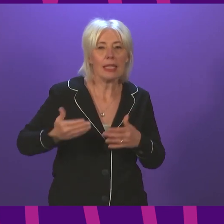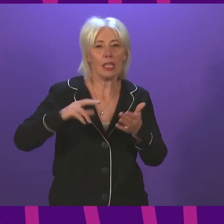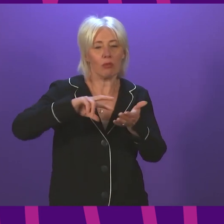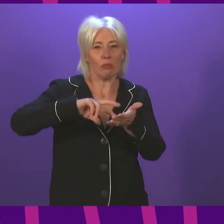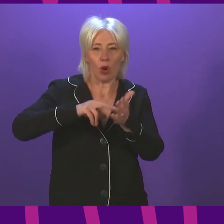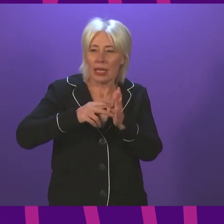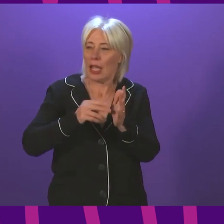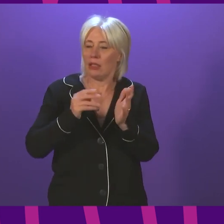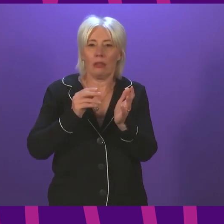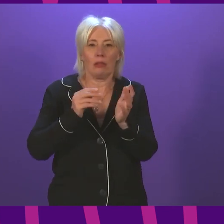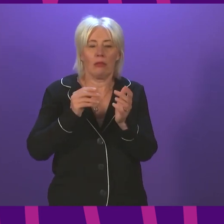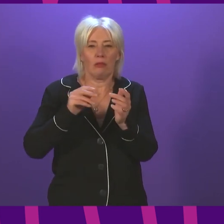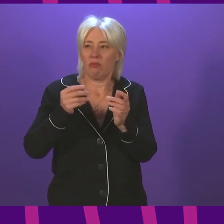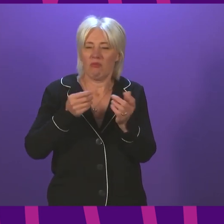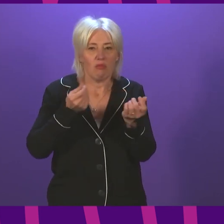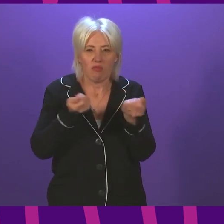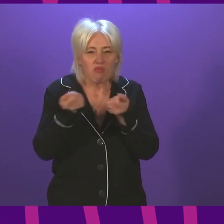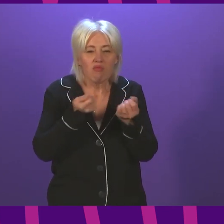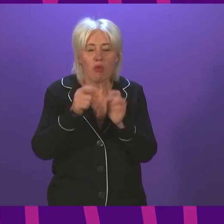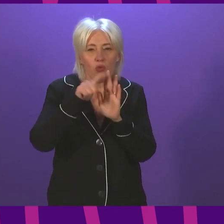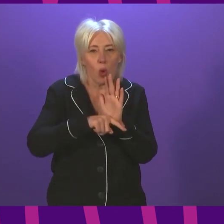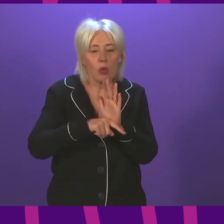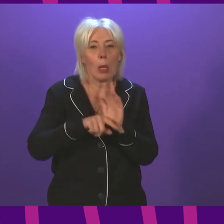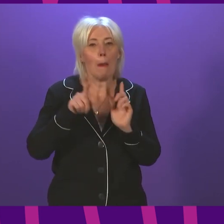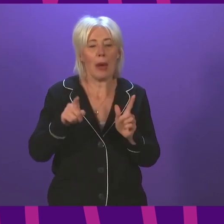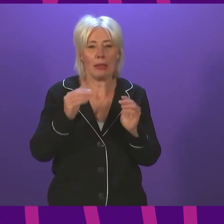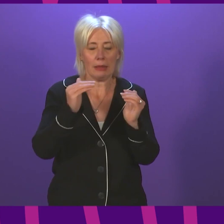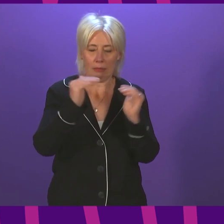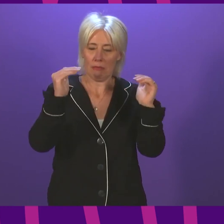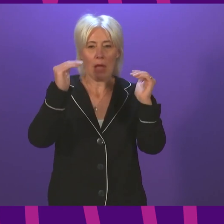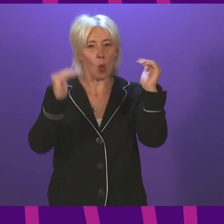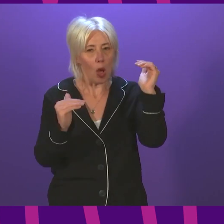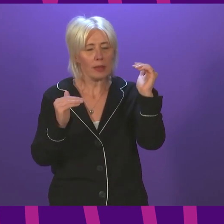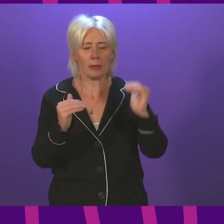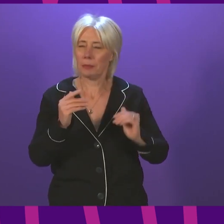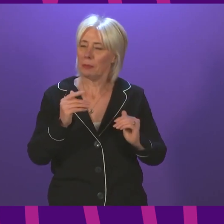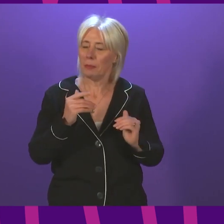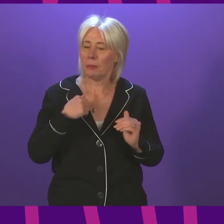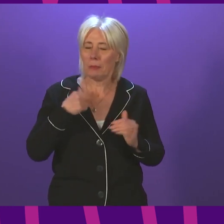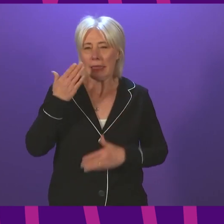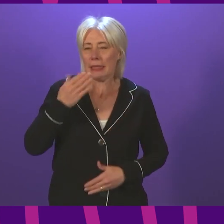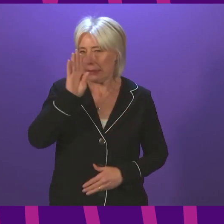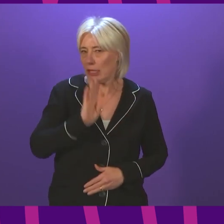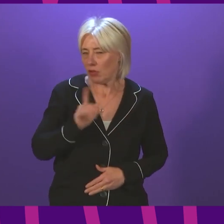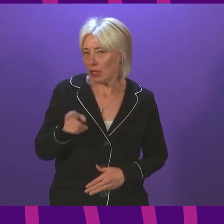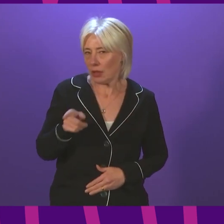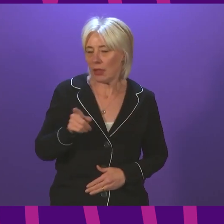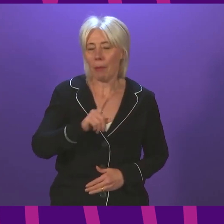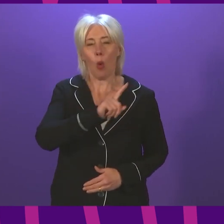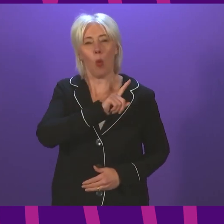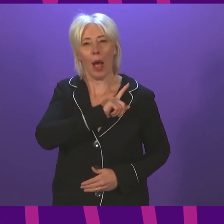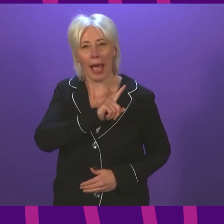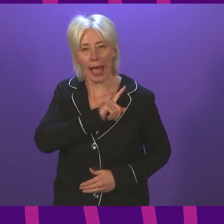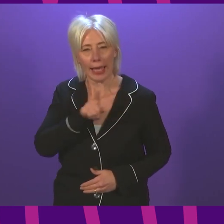to these rules. But on the equity issues, these are issues we've taken extremely seriously. But the reason why